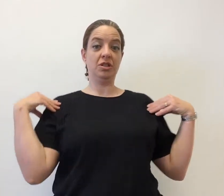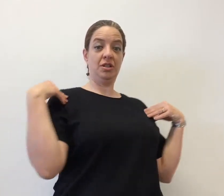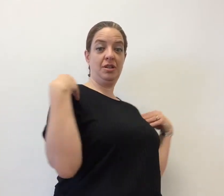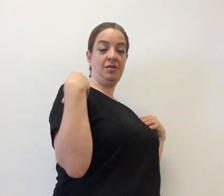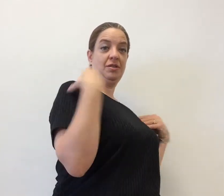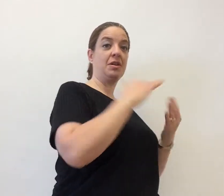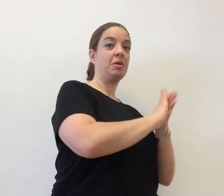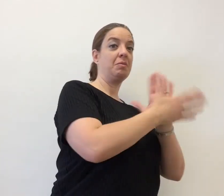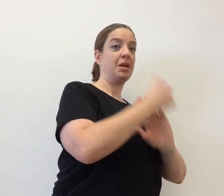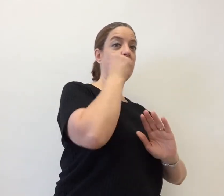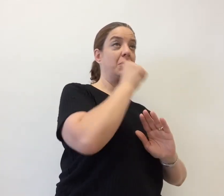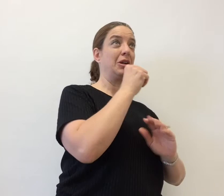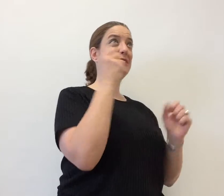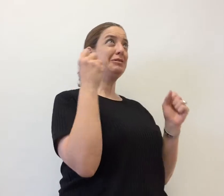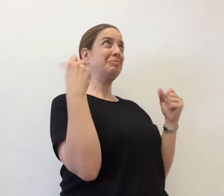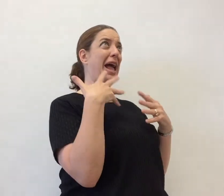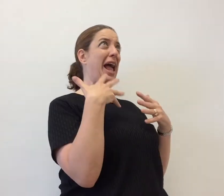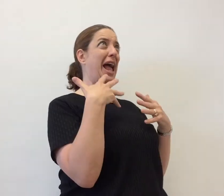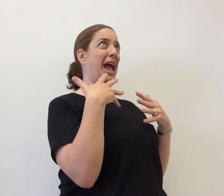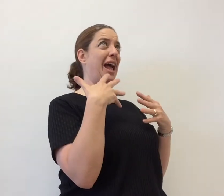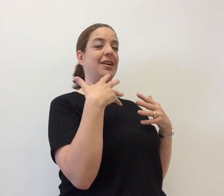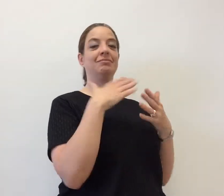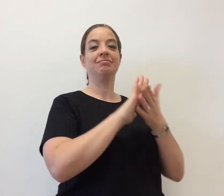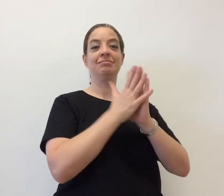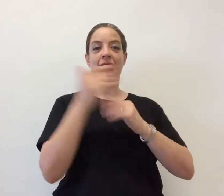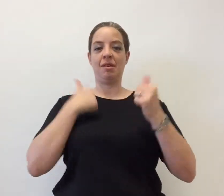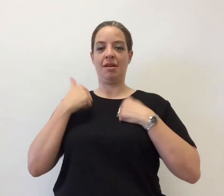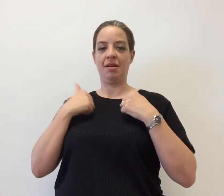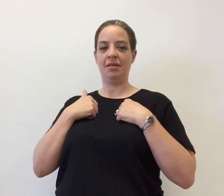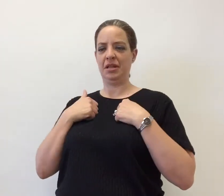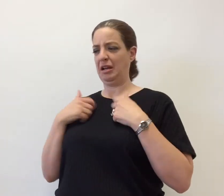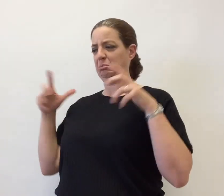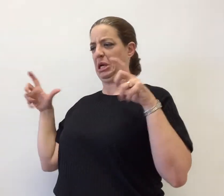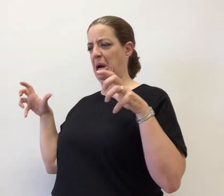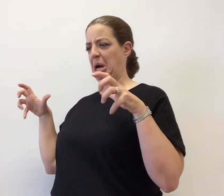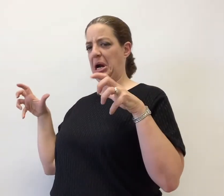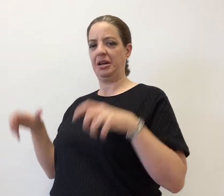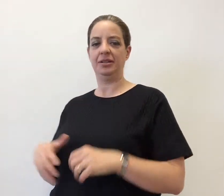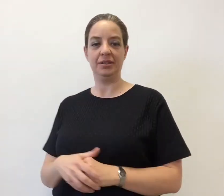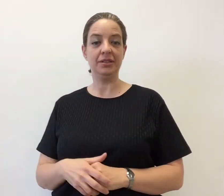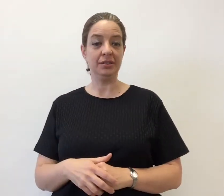Use shoulder shift if you need to, to become the different characters. Be the girl, and then become the ape.